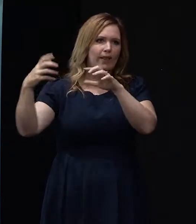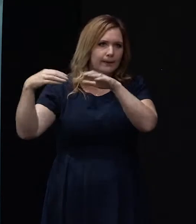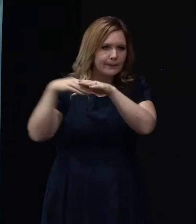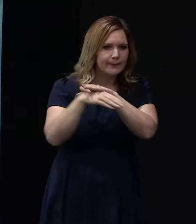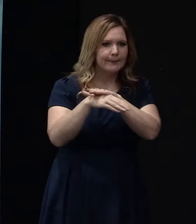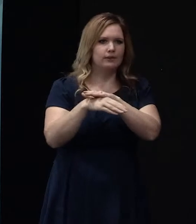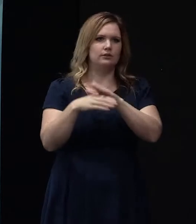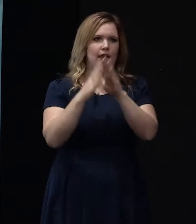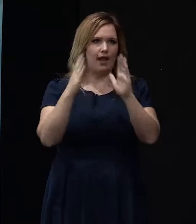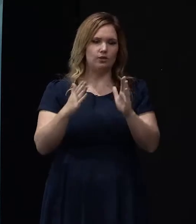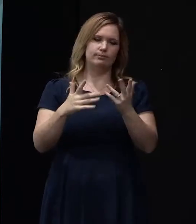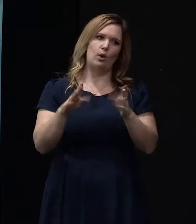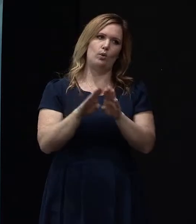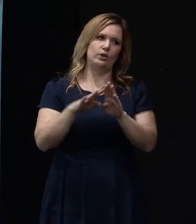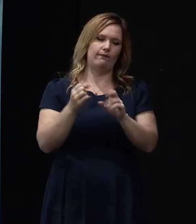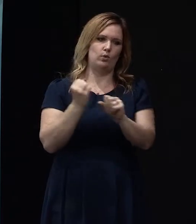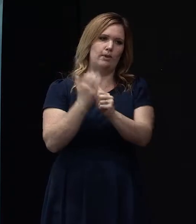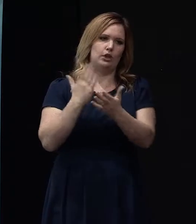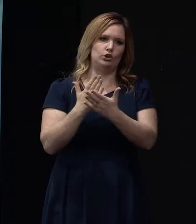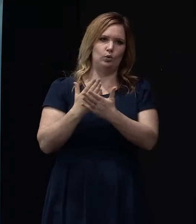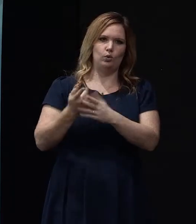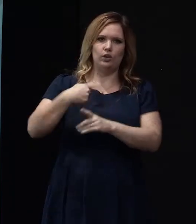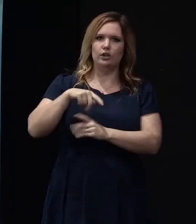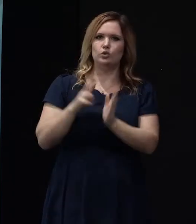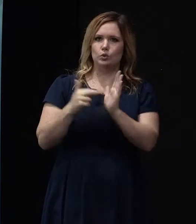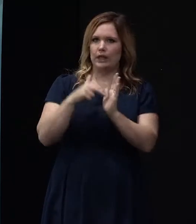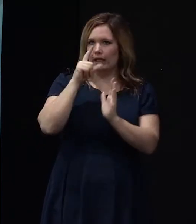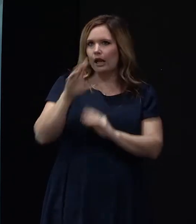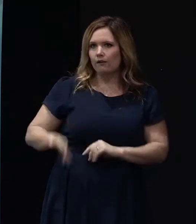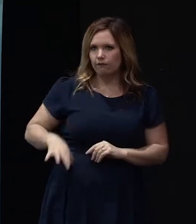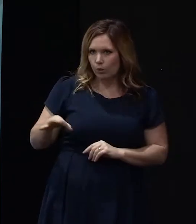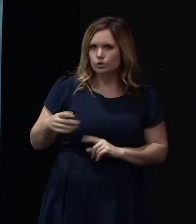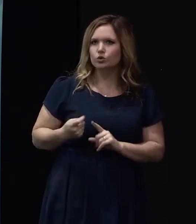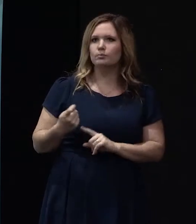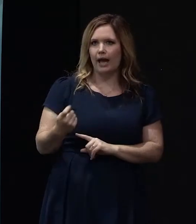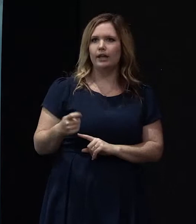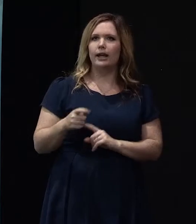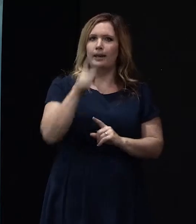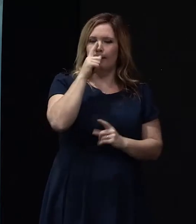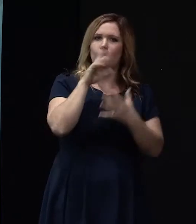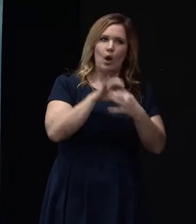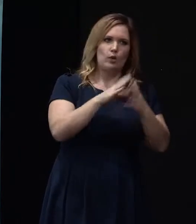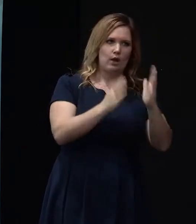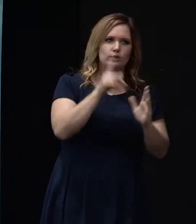it's also got to be done at a price that we as a nation can afford and homeowners can afford.